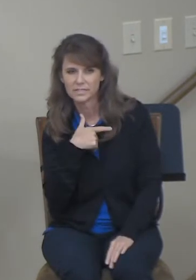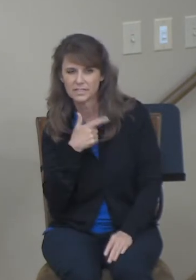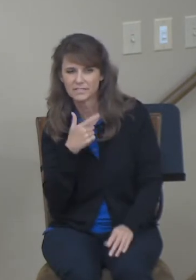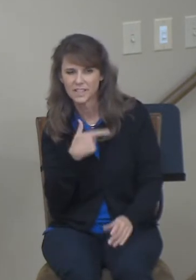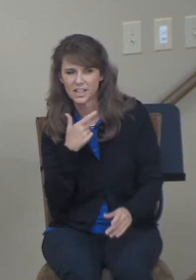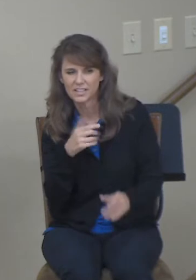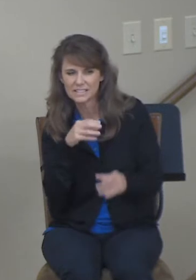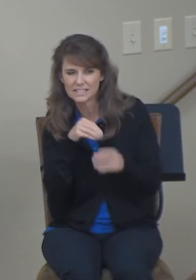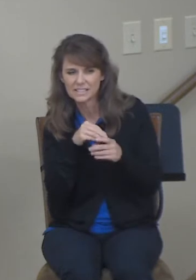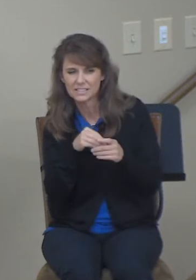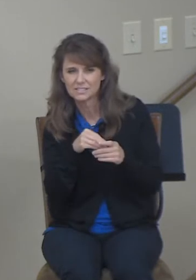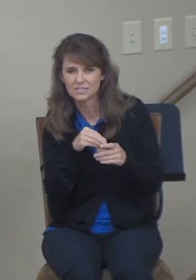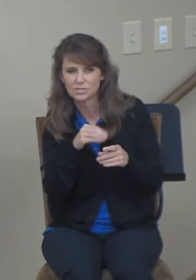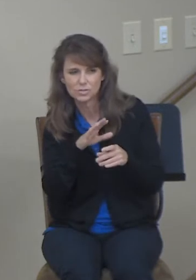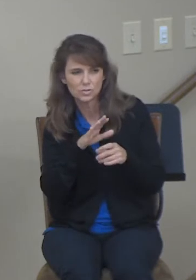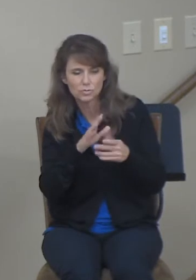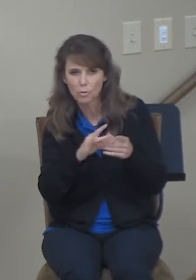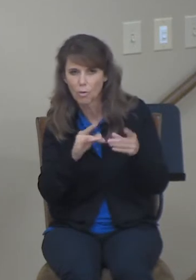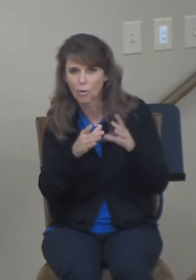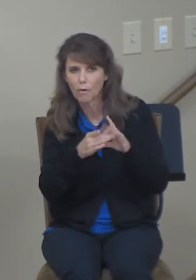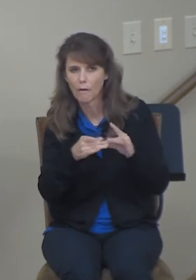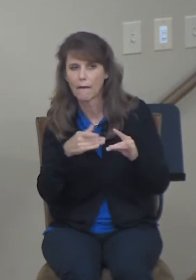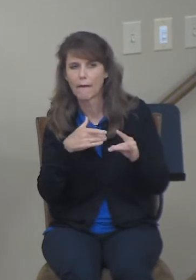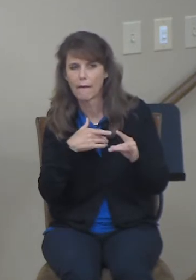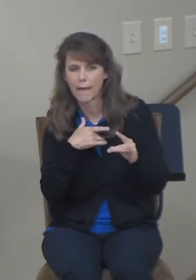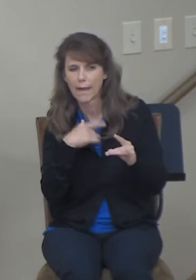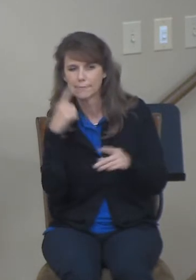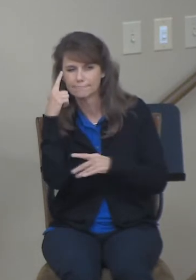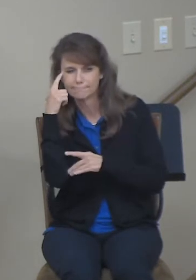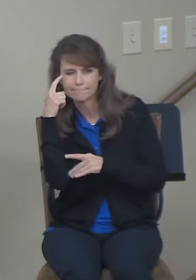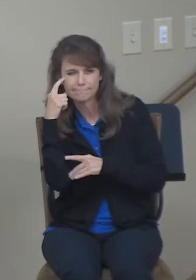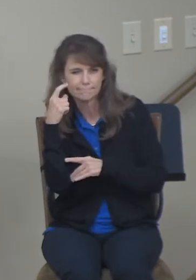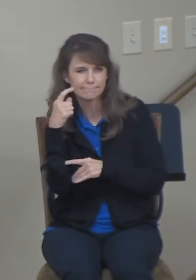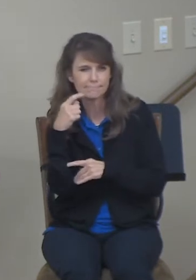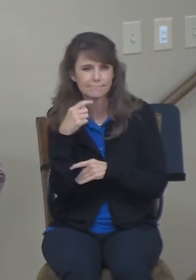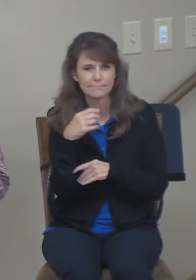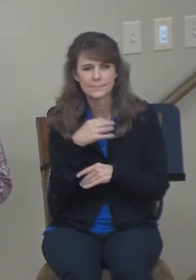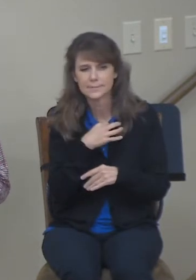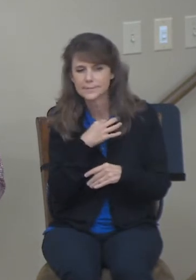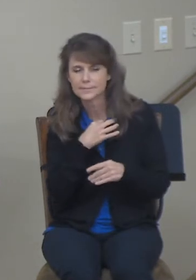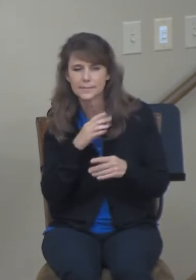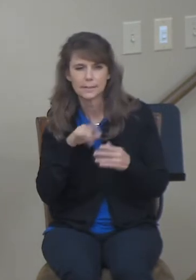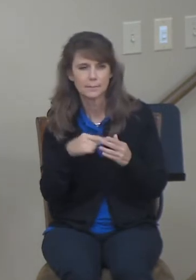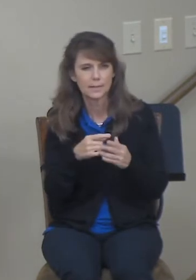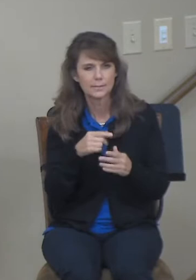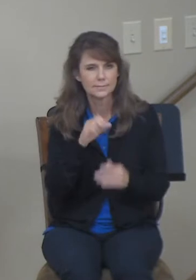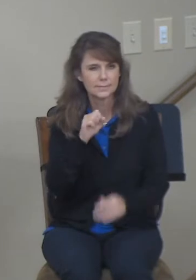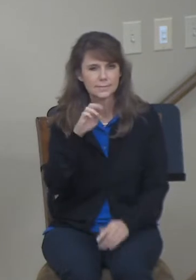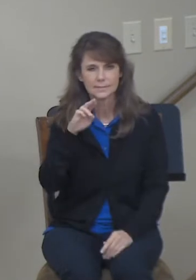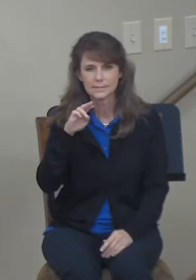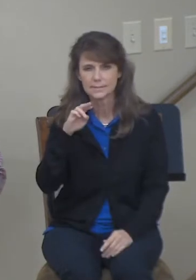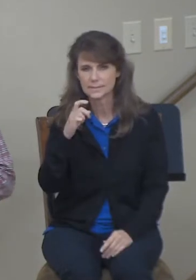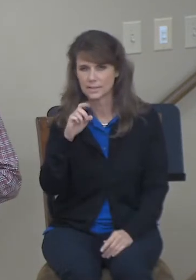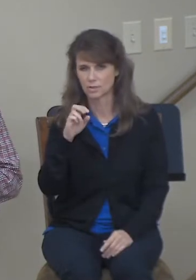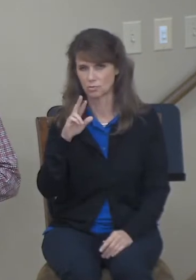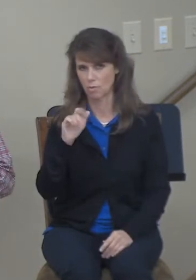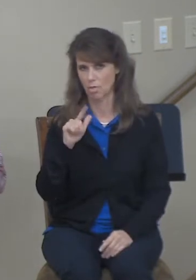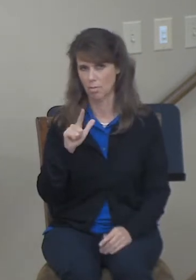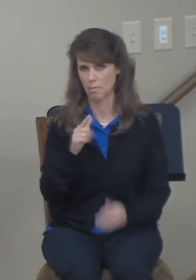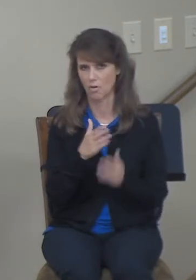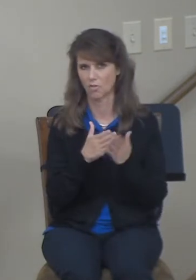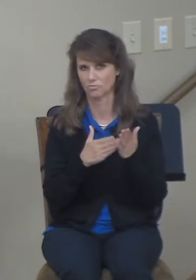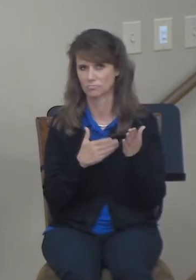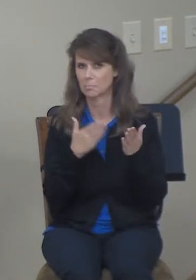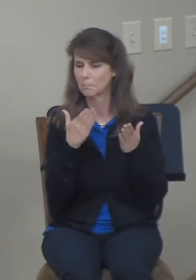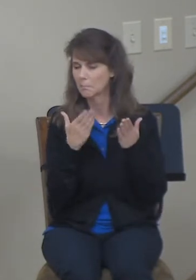in the story and how it plays out. And some of the facts for Naomi taking the shortcut is the way